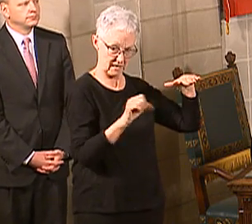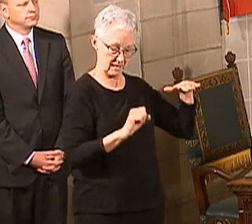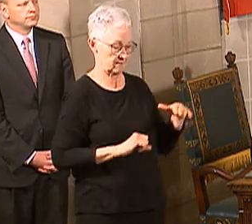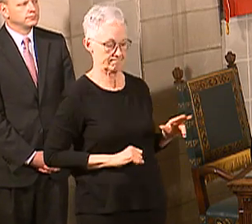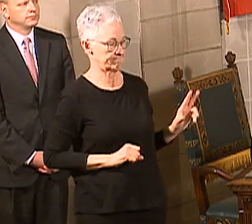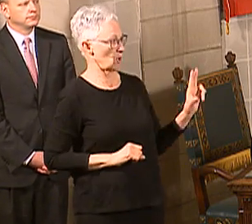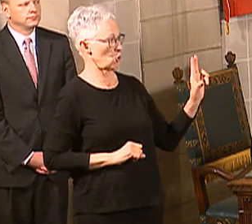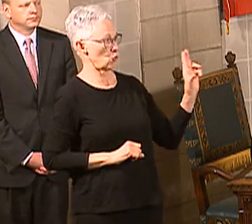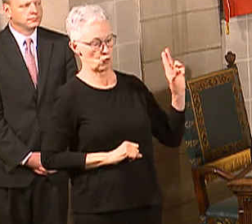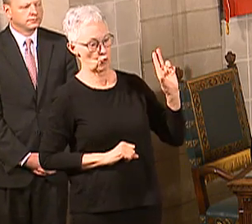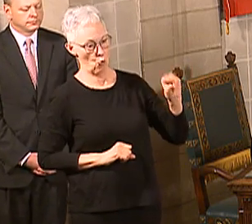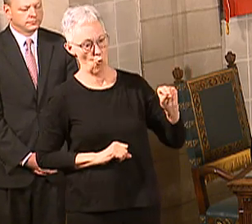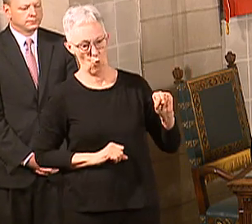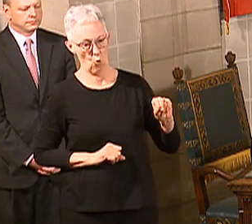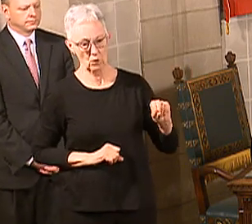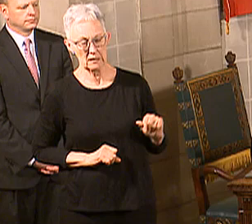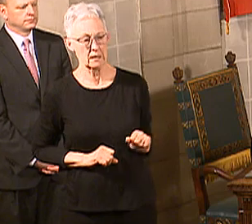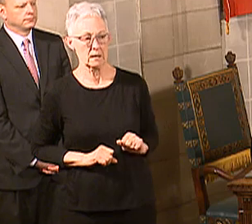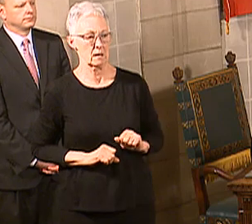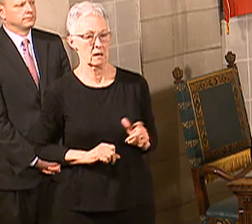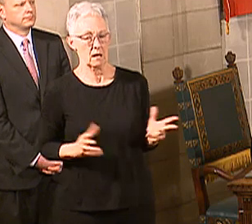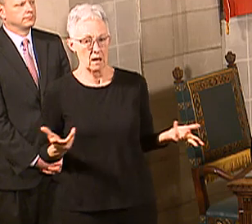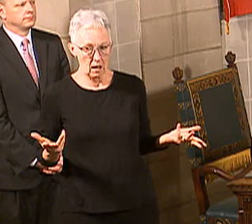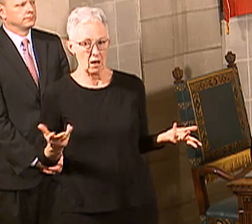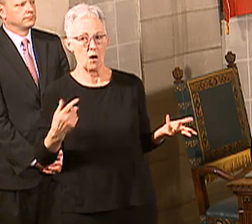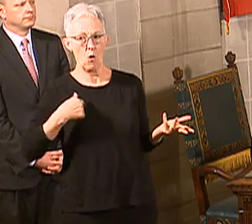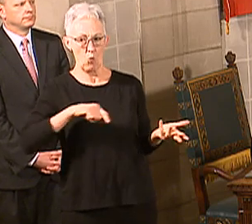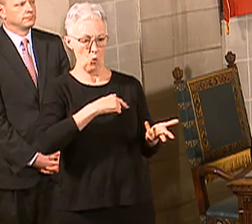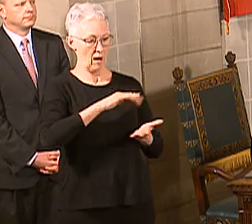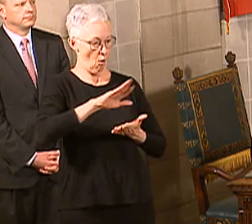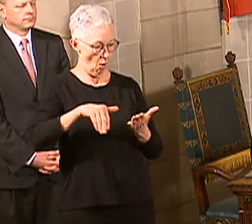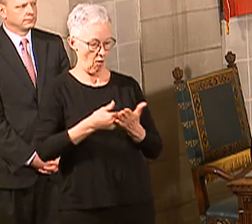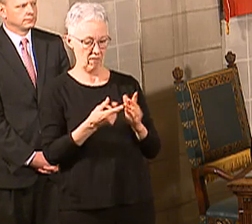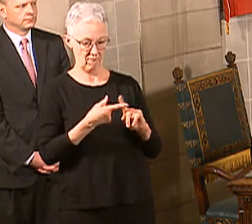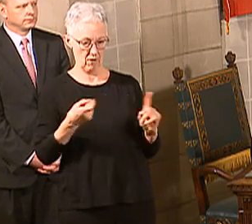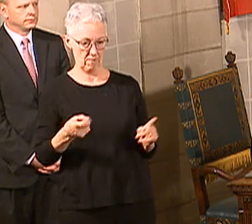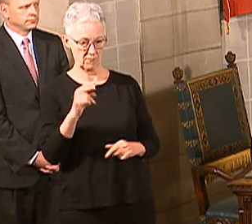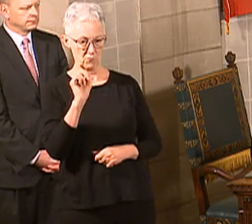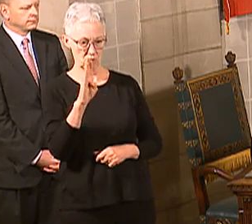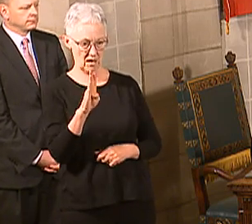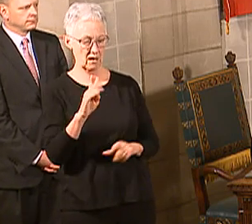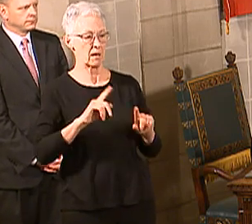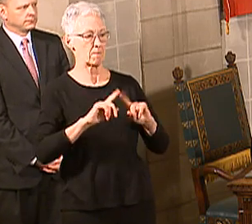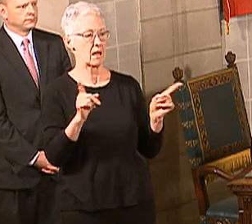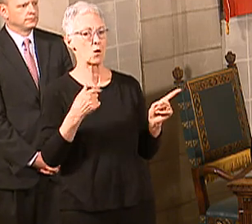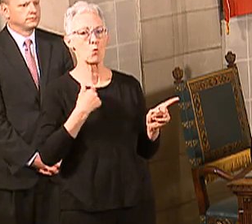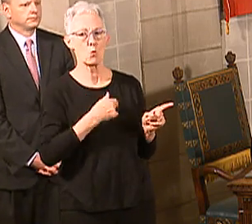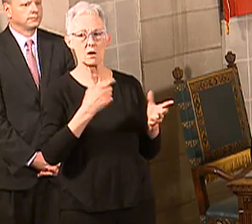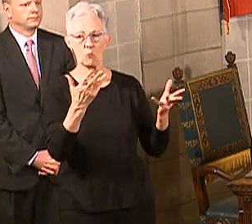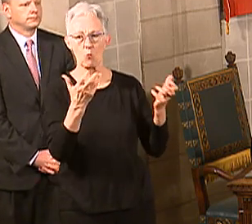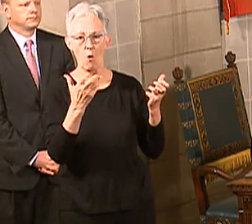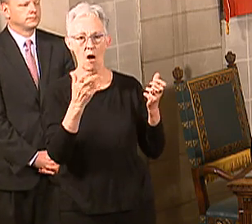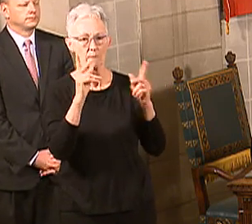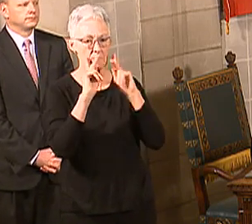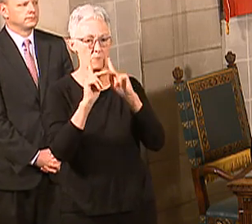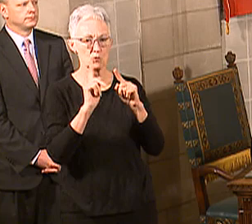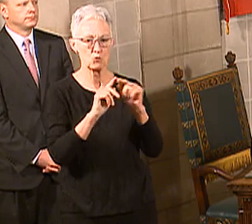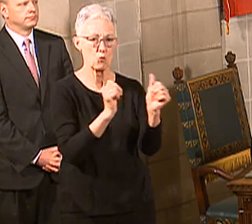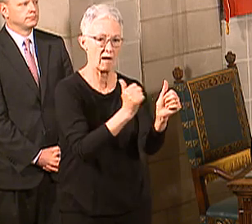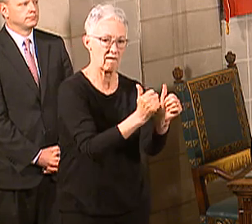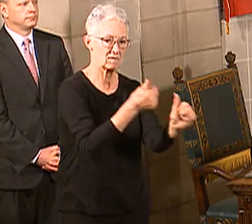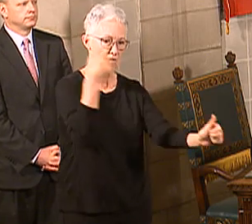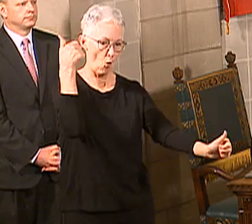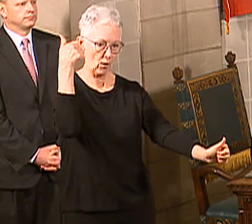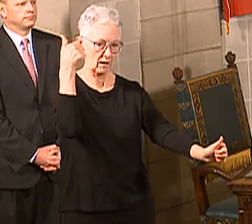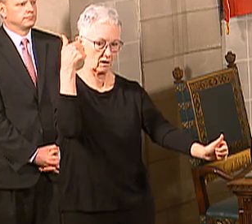people that part of what we want to do and we're talking about these directed health measures is to avoid unnecessary travel. So really, it should only be